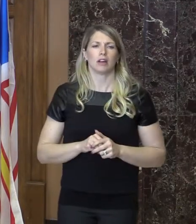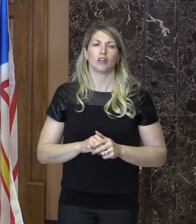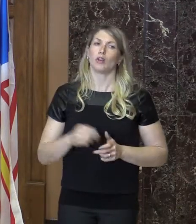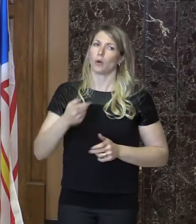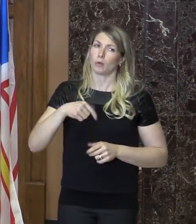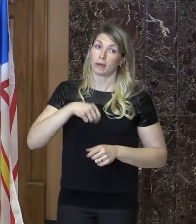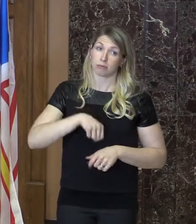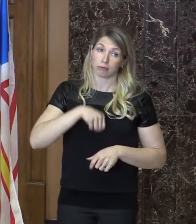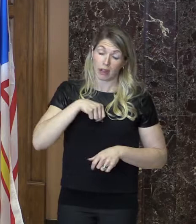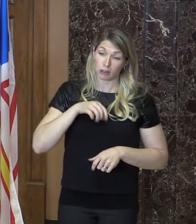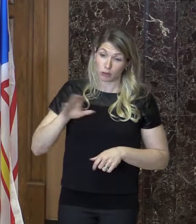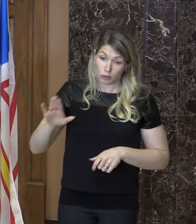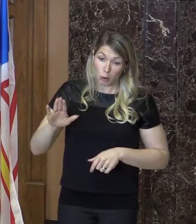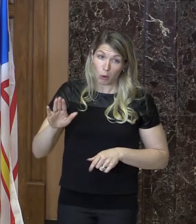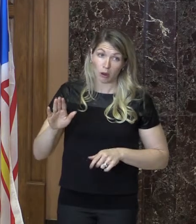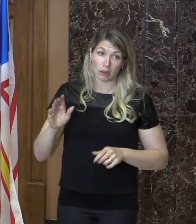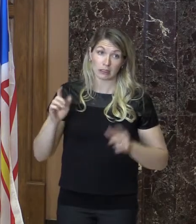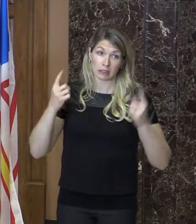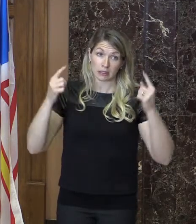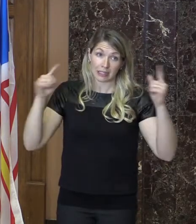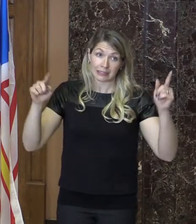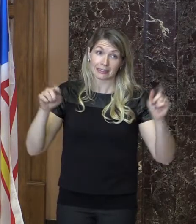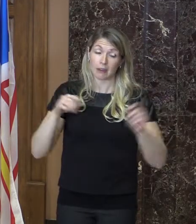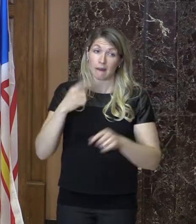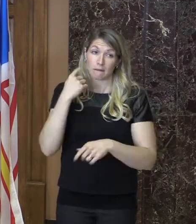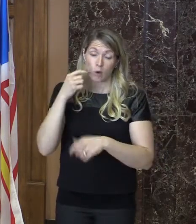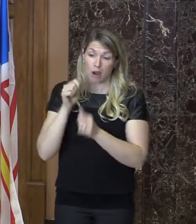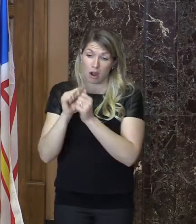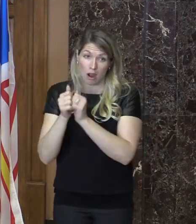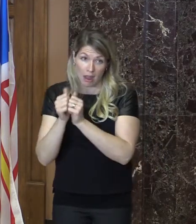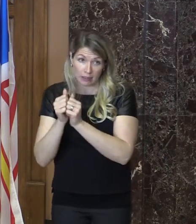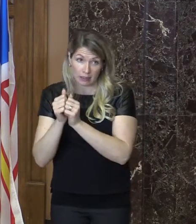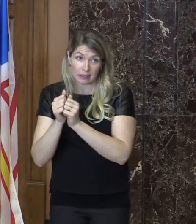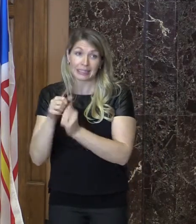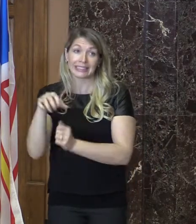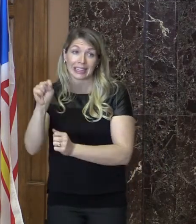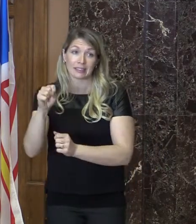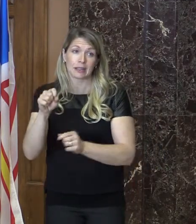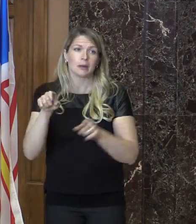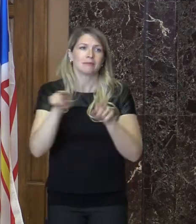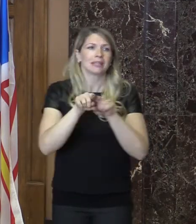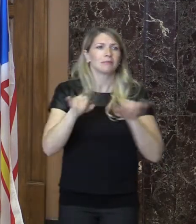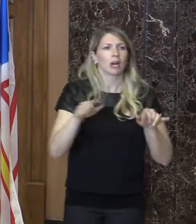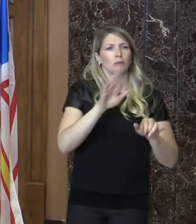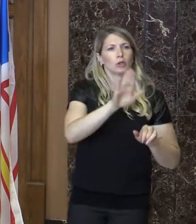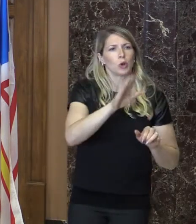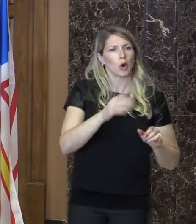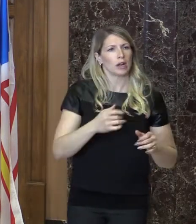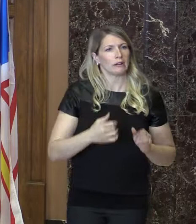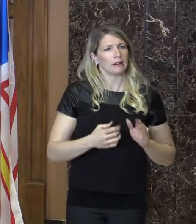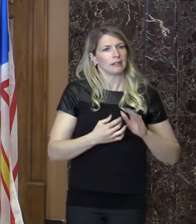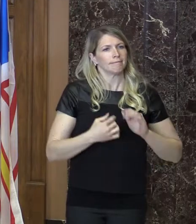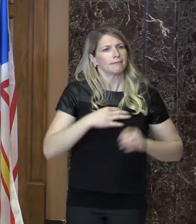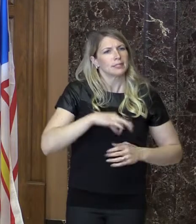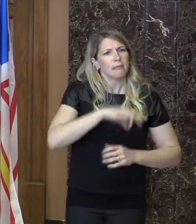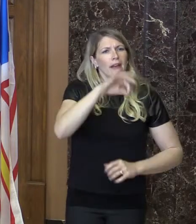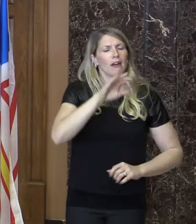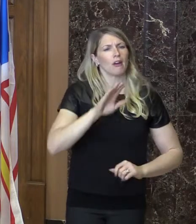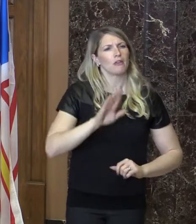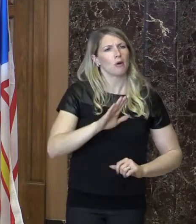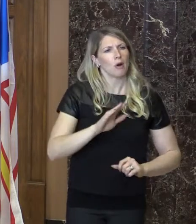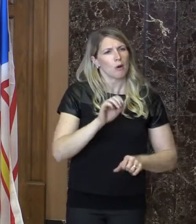achievements in the athletic world, but inspiring us as individuals. Enjoy the spotlight